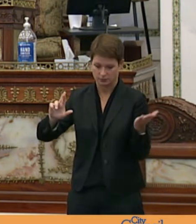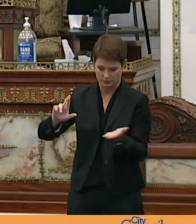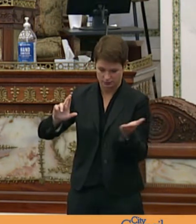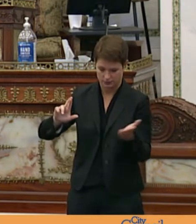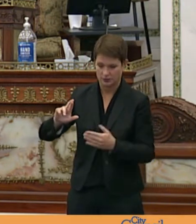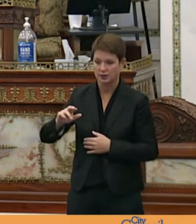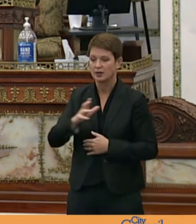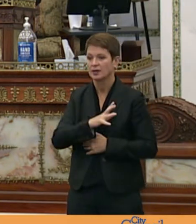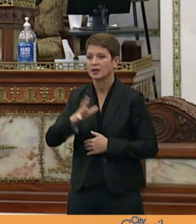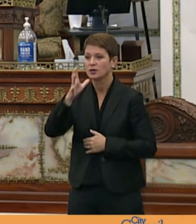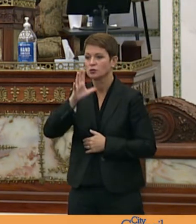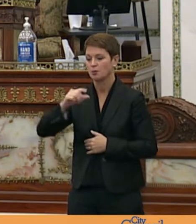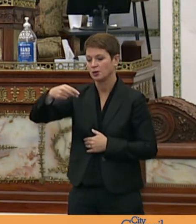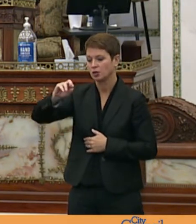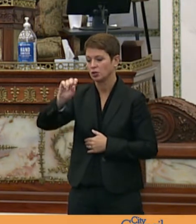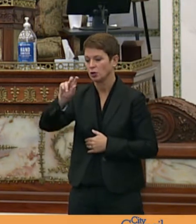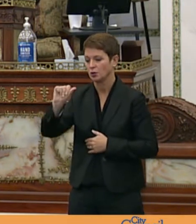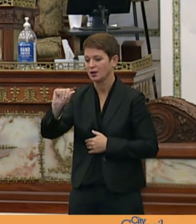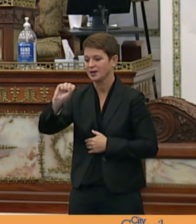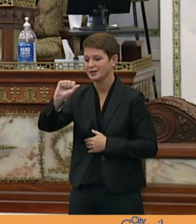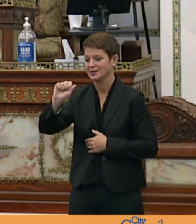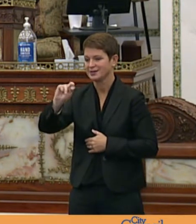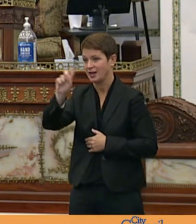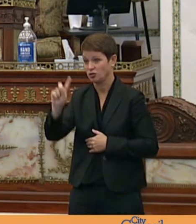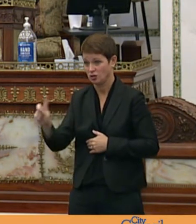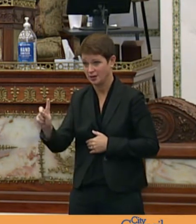Councilwoman Quirinone Sanchez